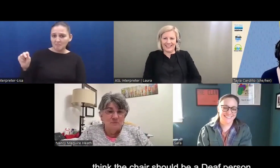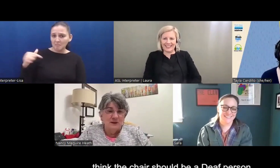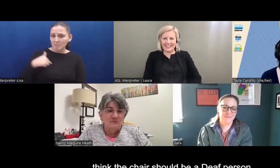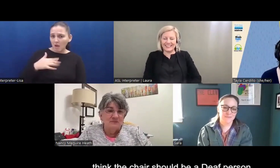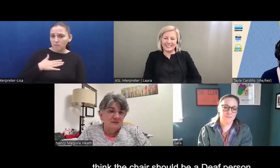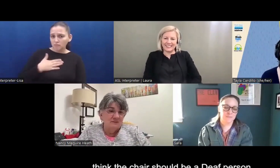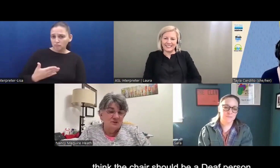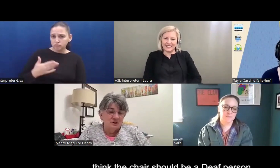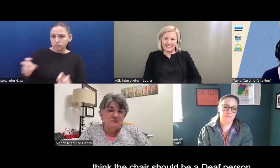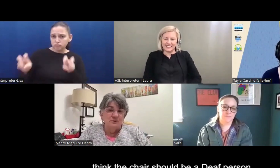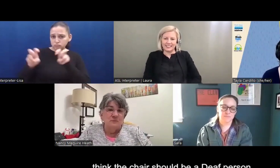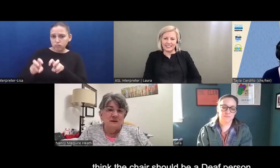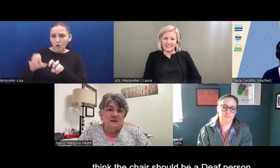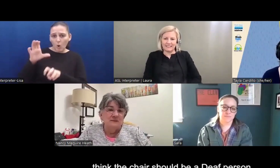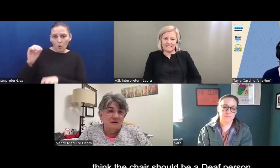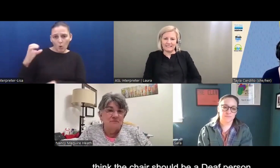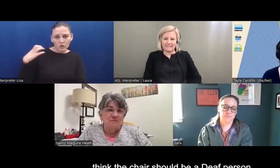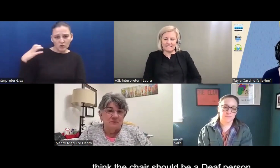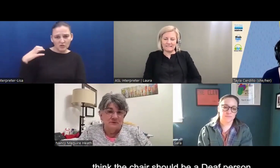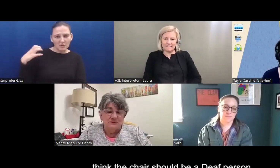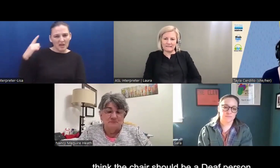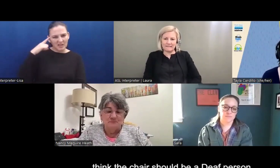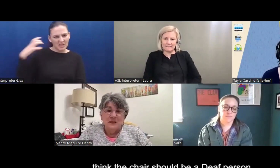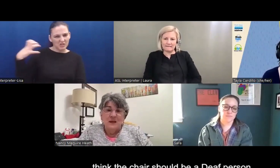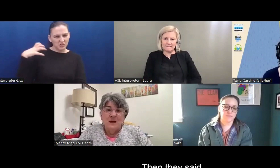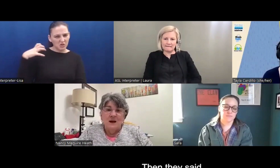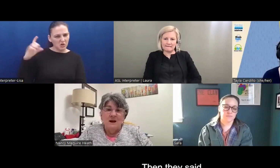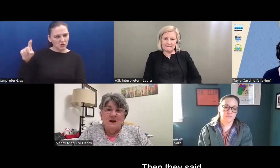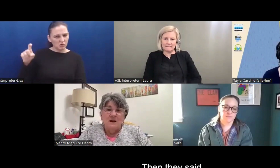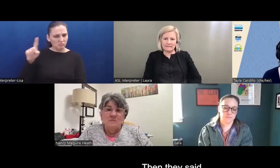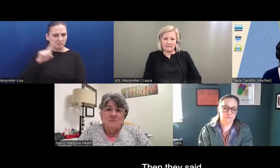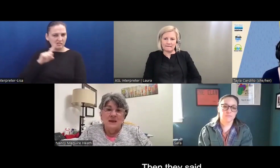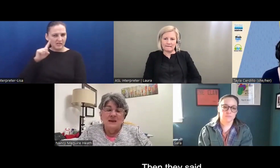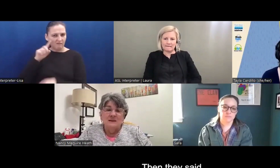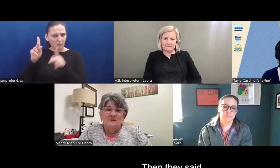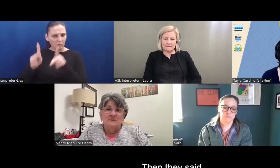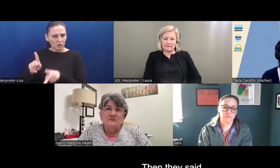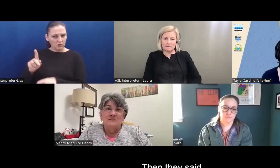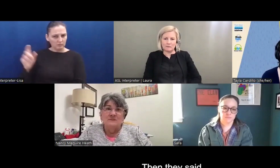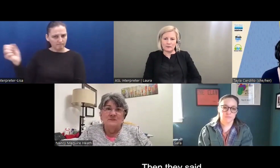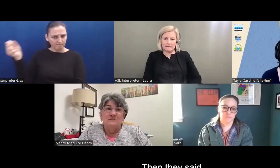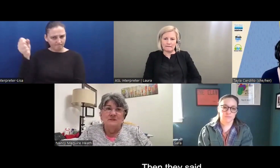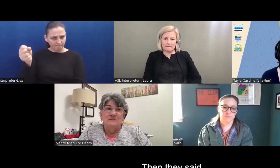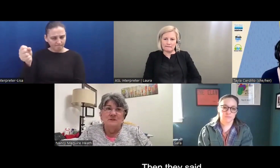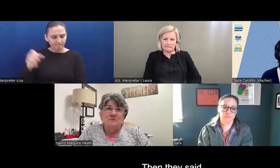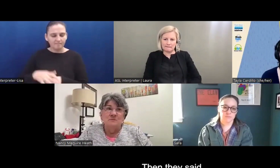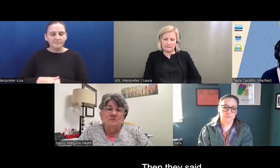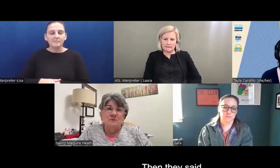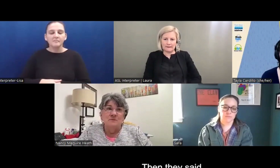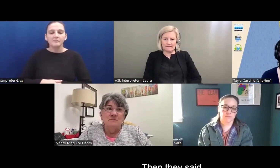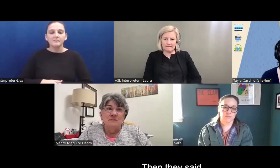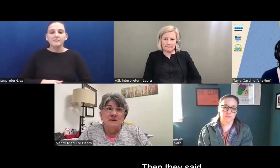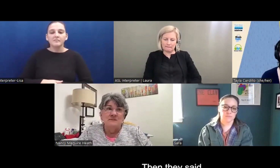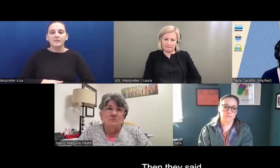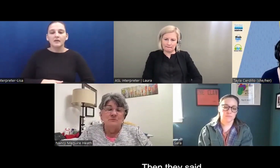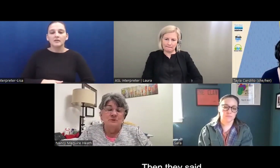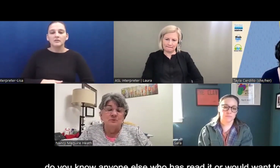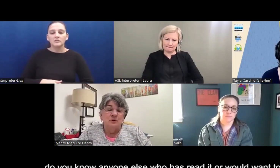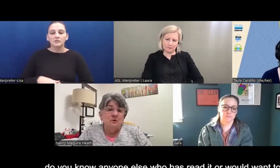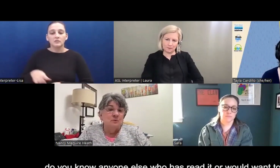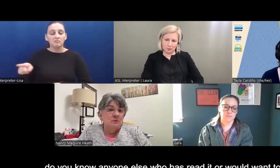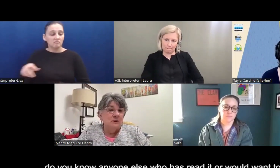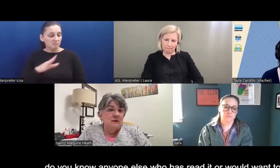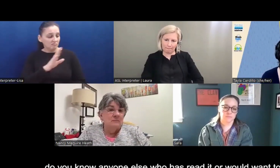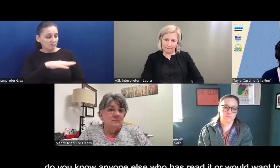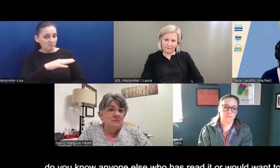-chair, but I think the chair should be a deaf person. Um, and so then they said, well, do you